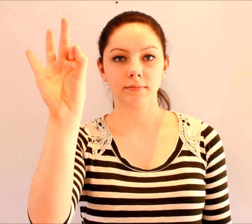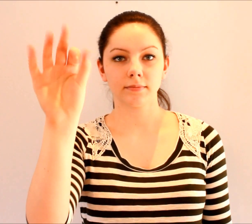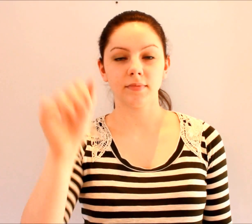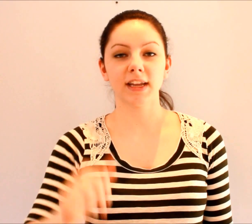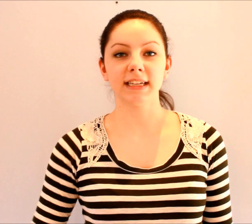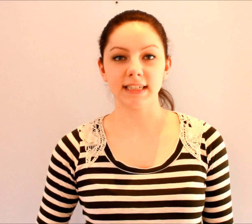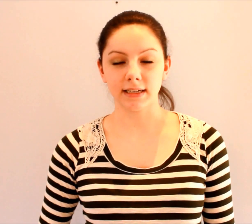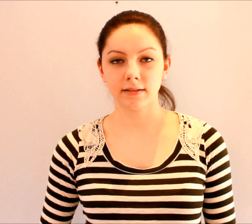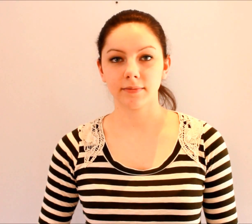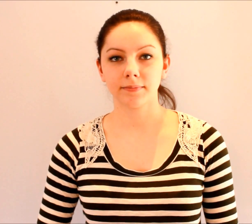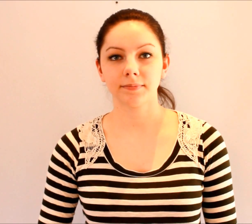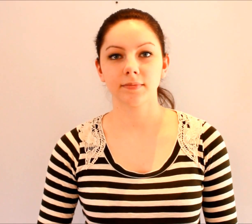Nineteen.